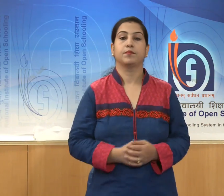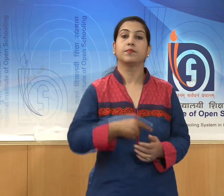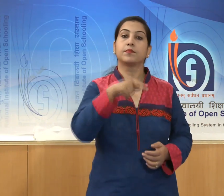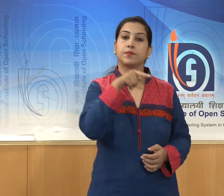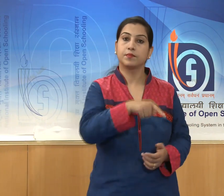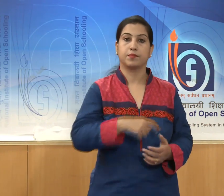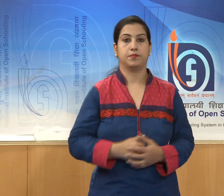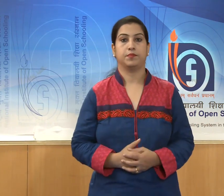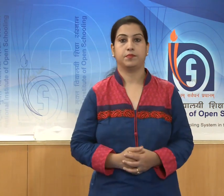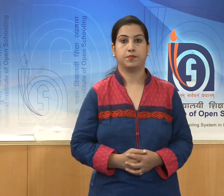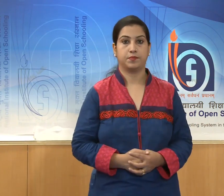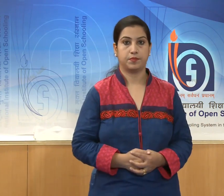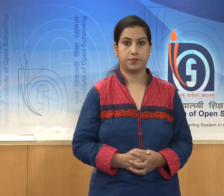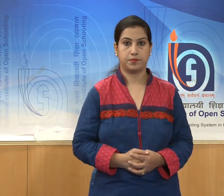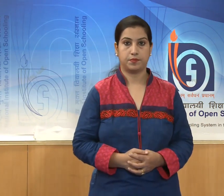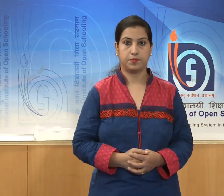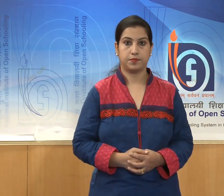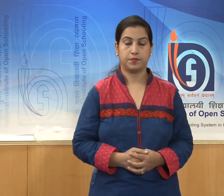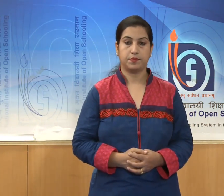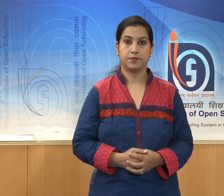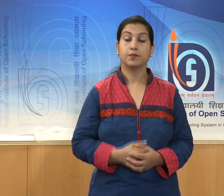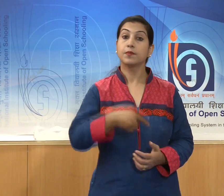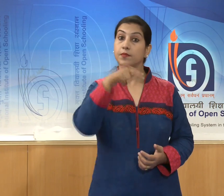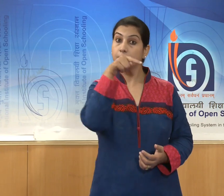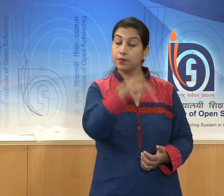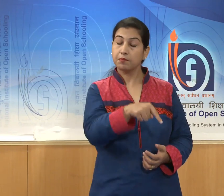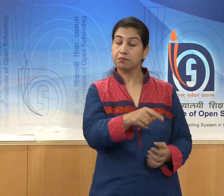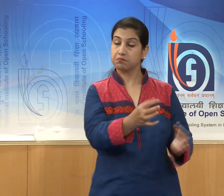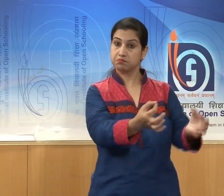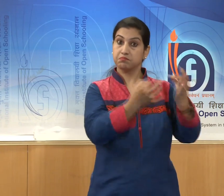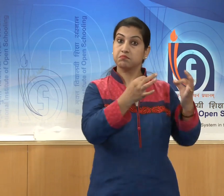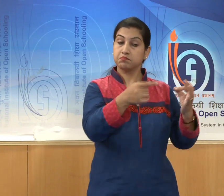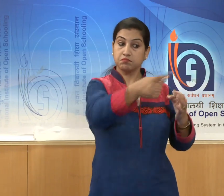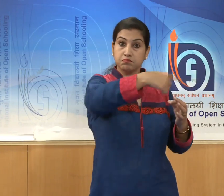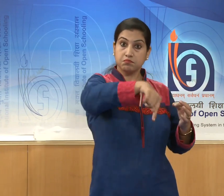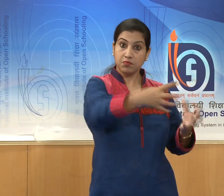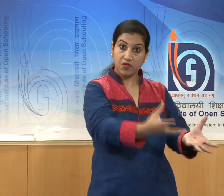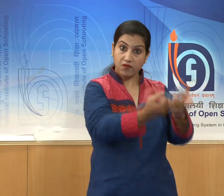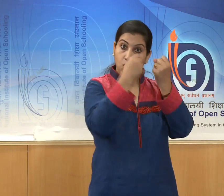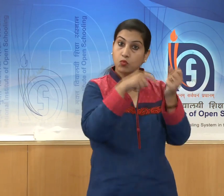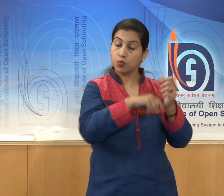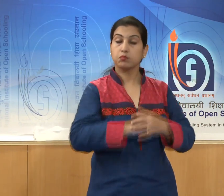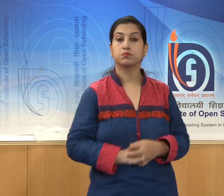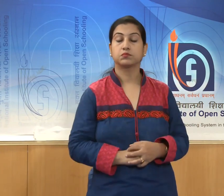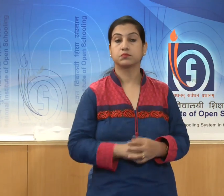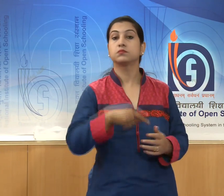This particular one is comprised